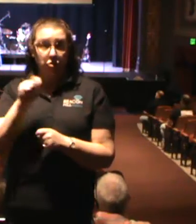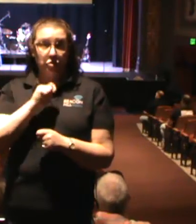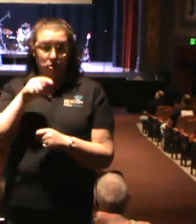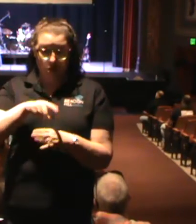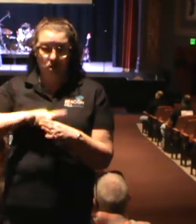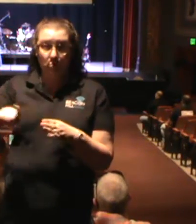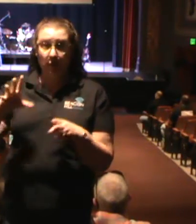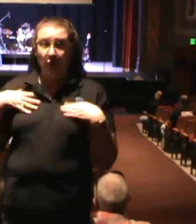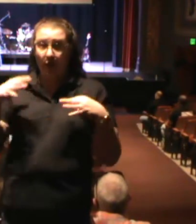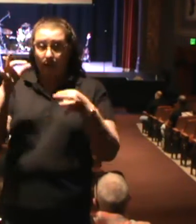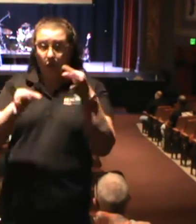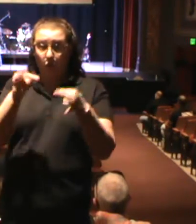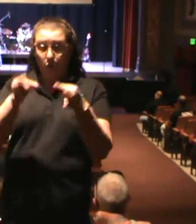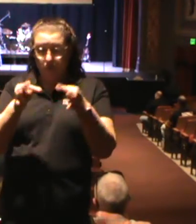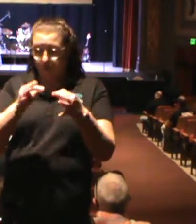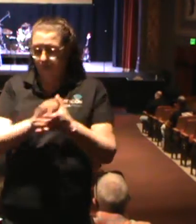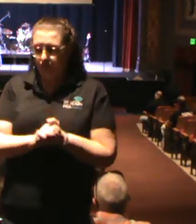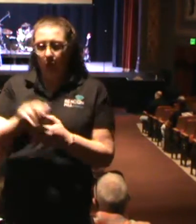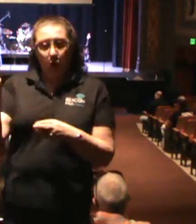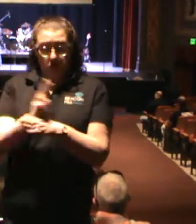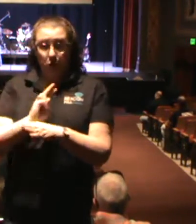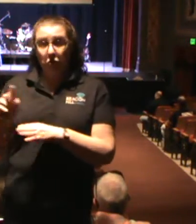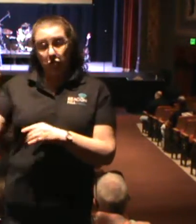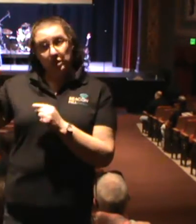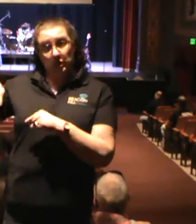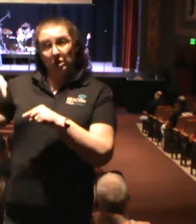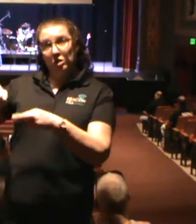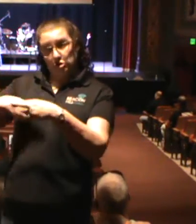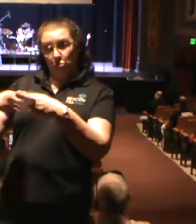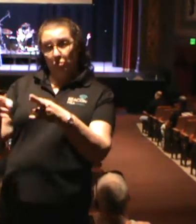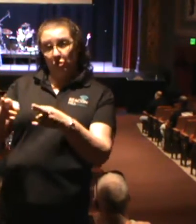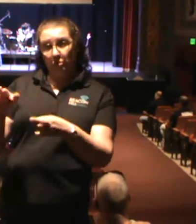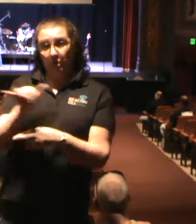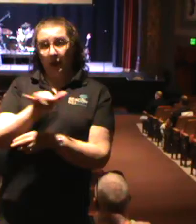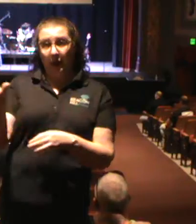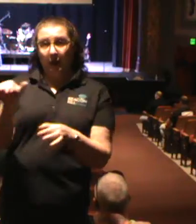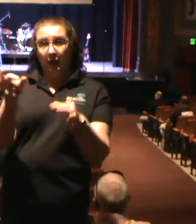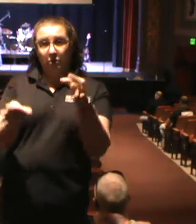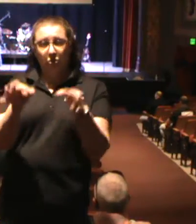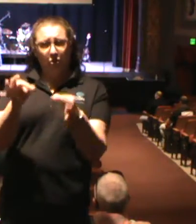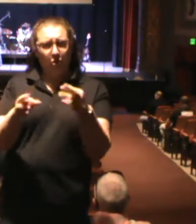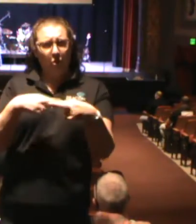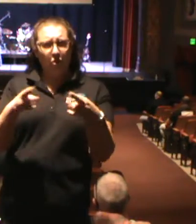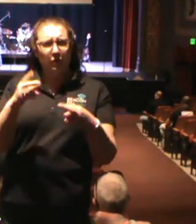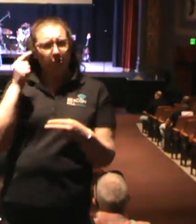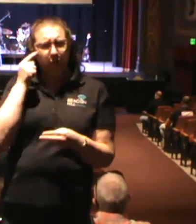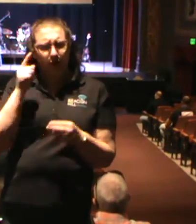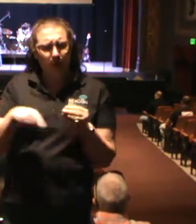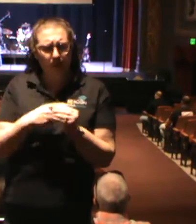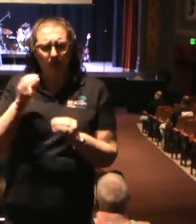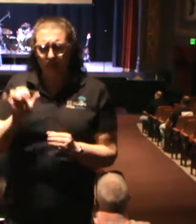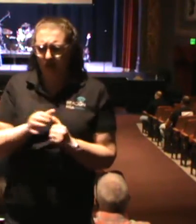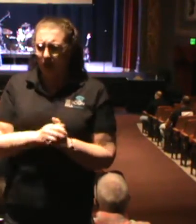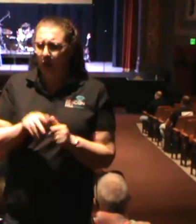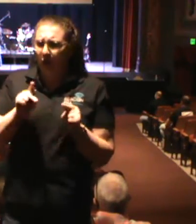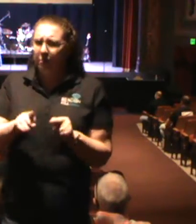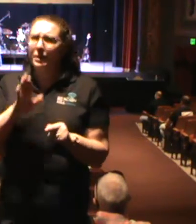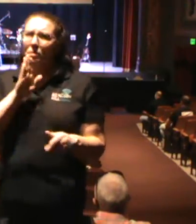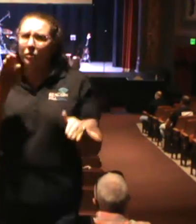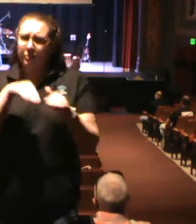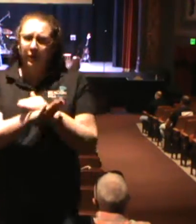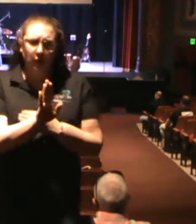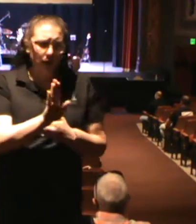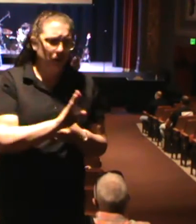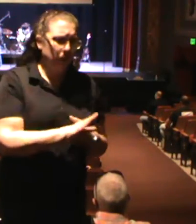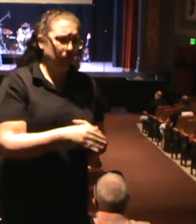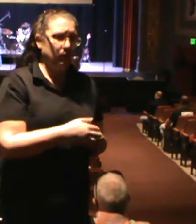And so they're using this sanctuary. It's a courtroom. And I just started thinking about that. You know, people are going to come in here, they're going to be tried,